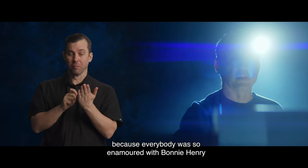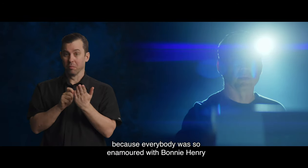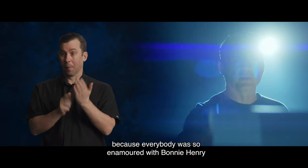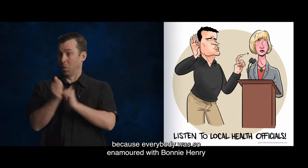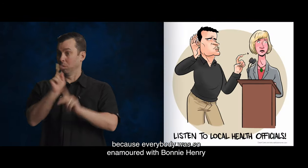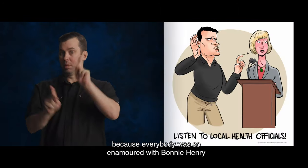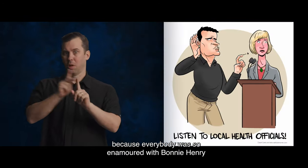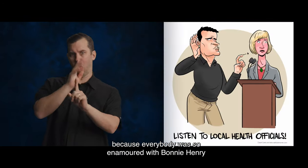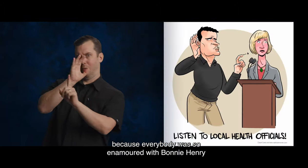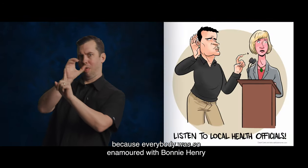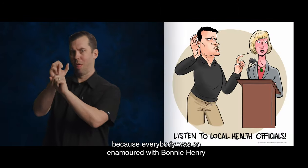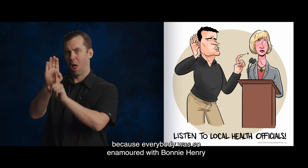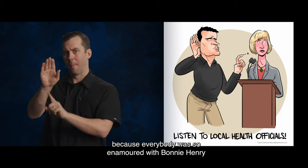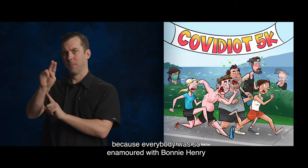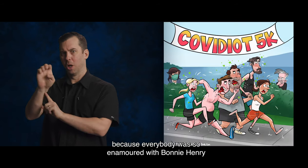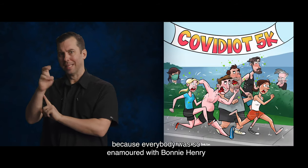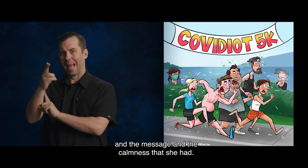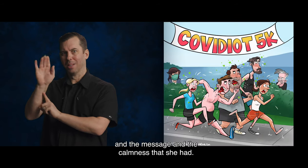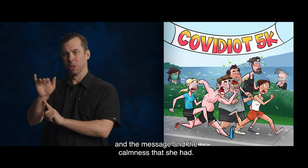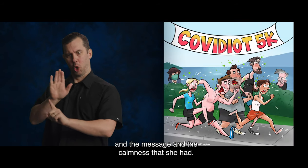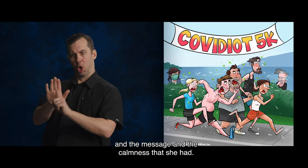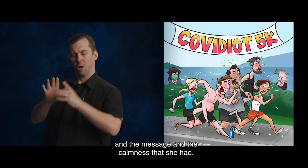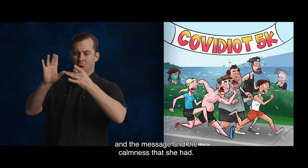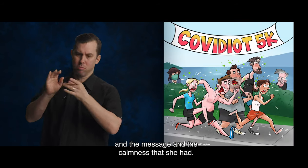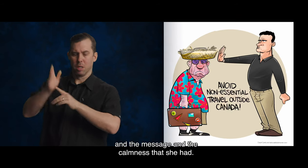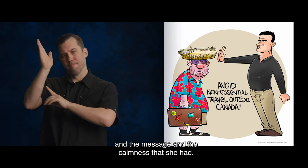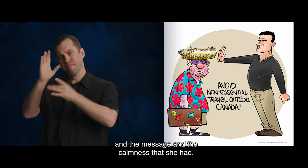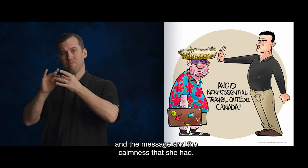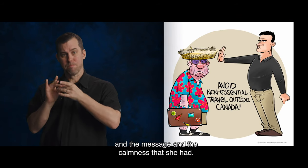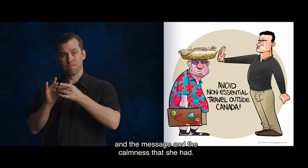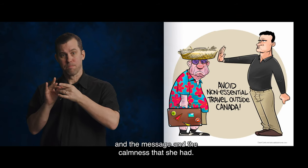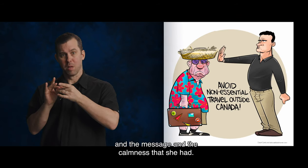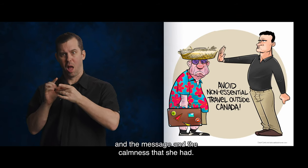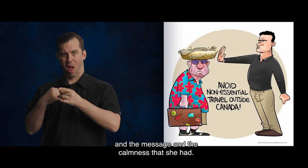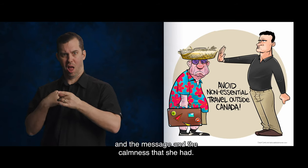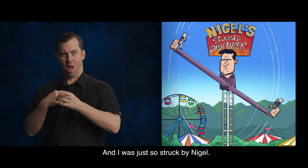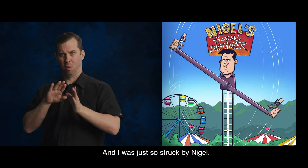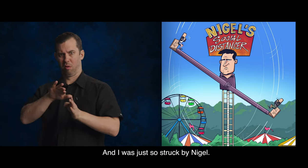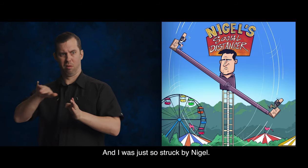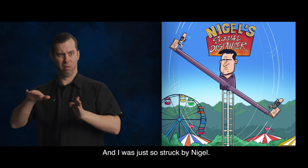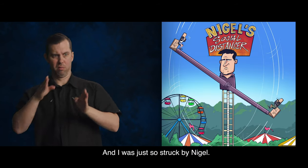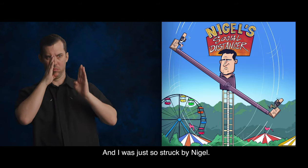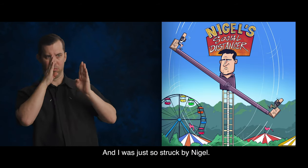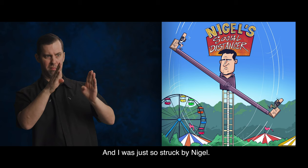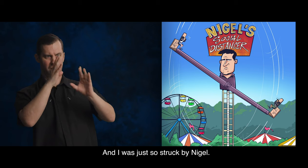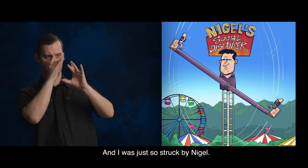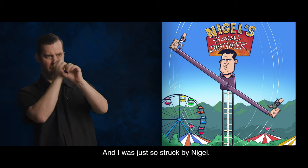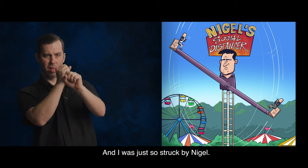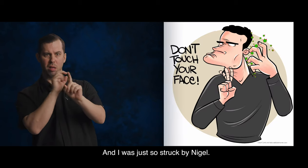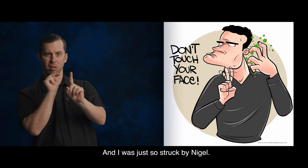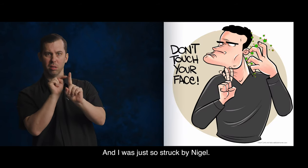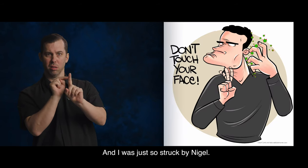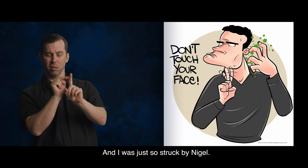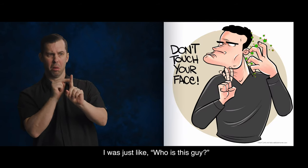because everybody was so enamored with Bonnie Henry and the message and the calmness that she had. And I was just